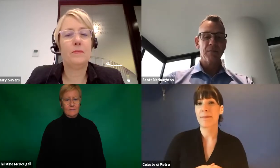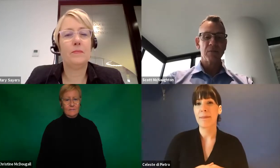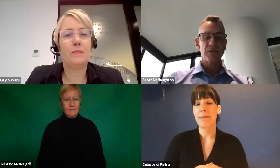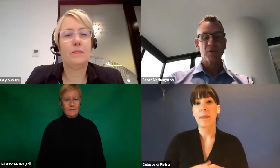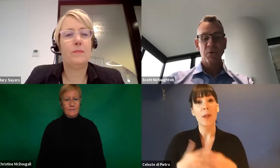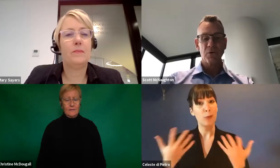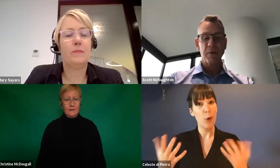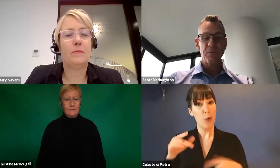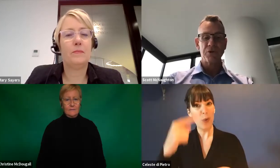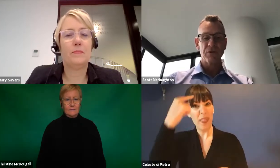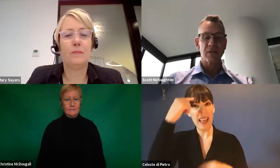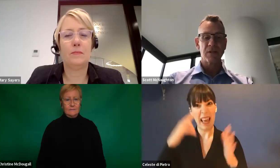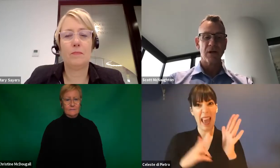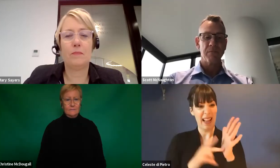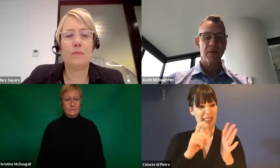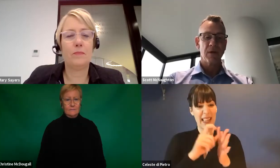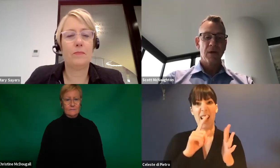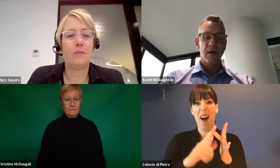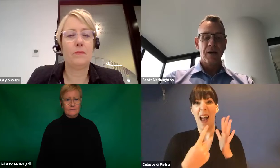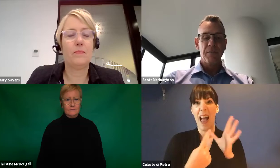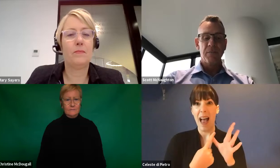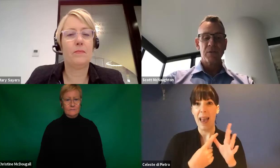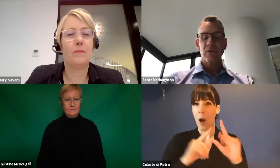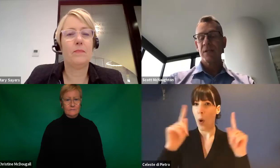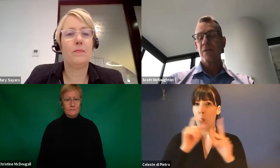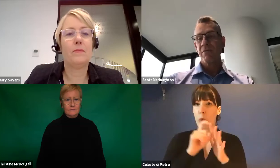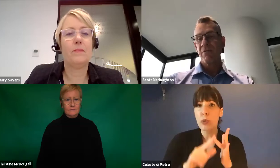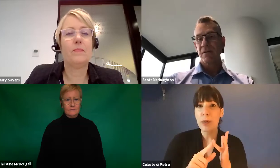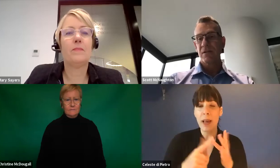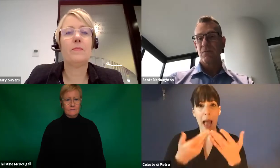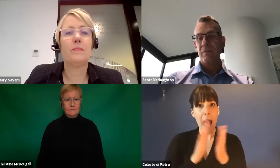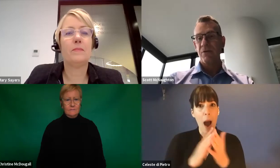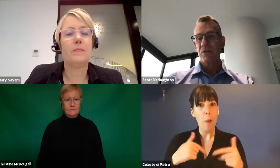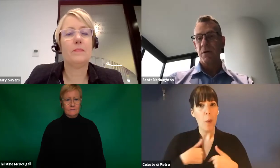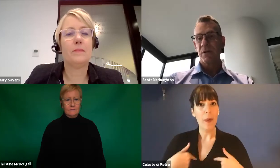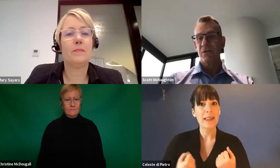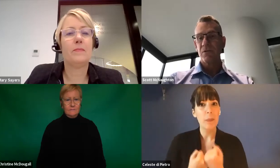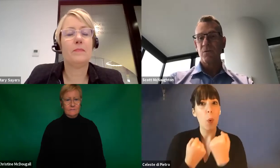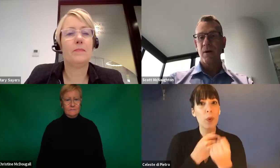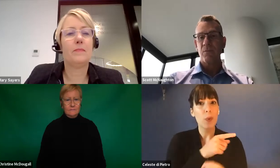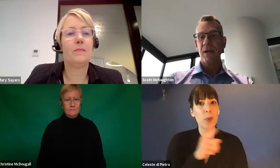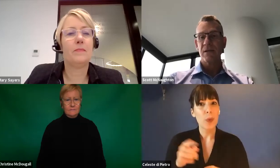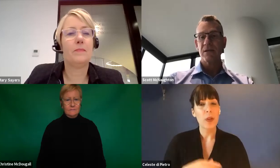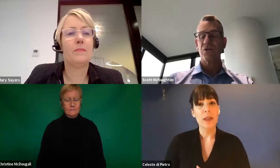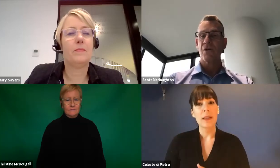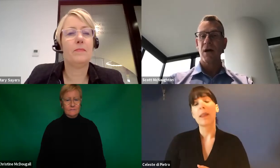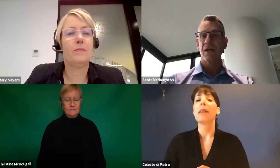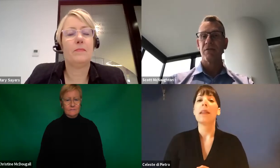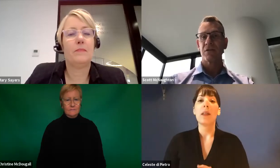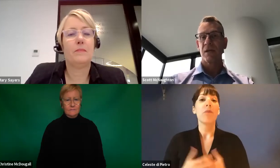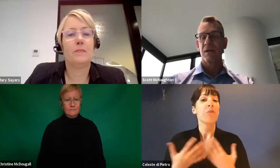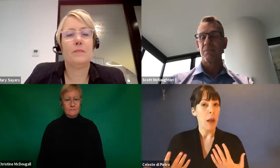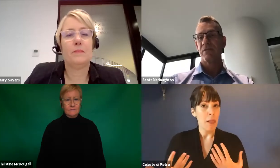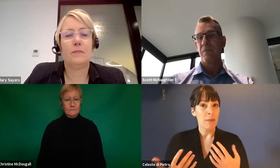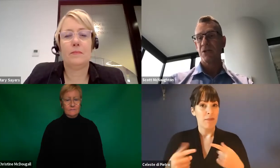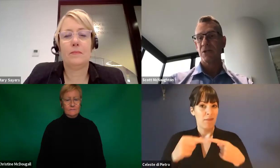to support people during this time? So there's a number of things we've been responding to. One is to try and